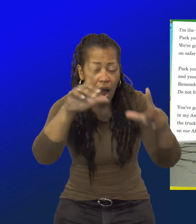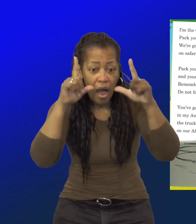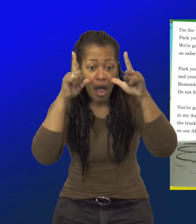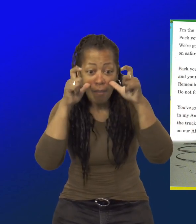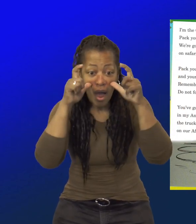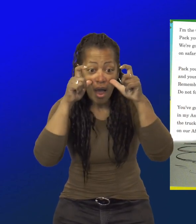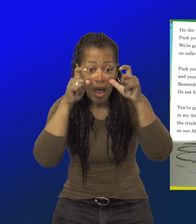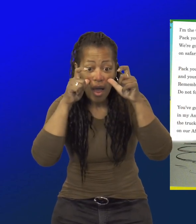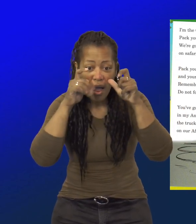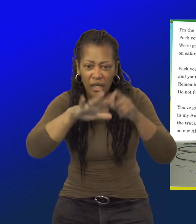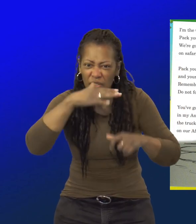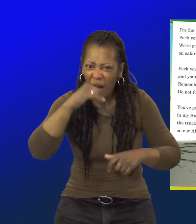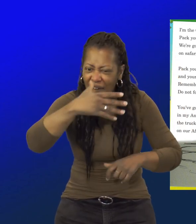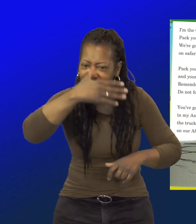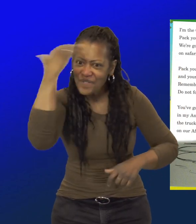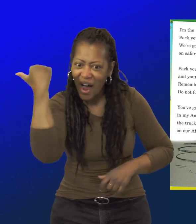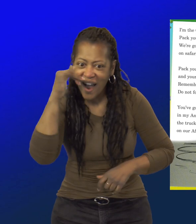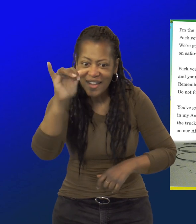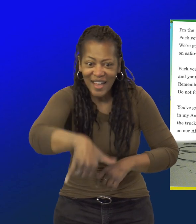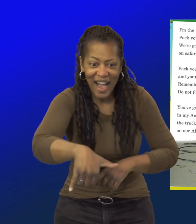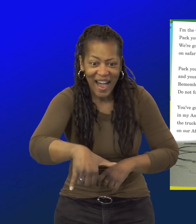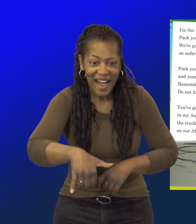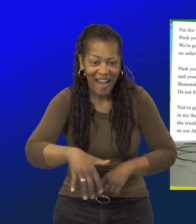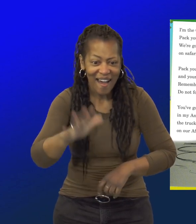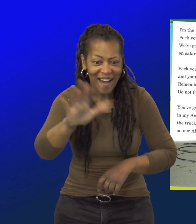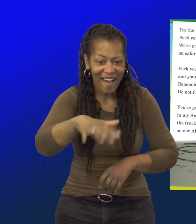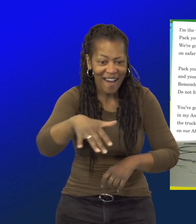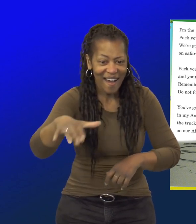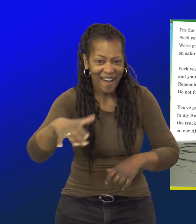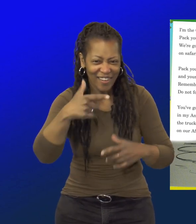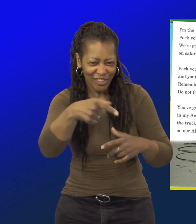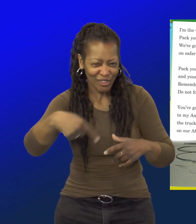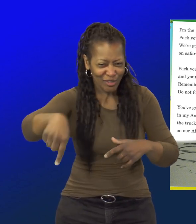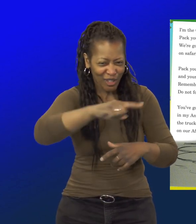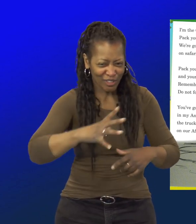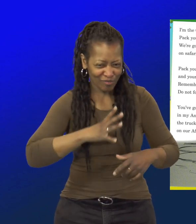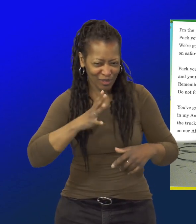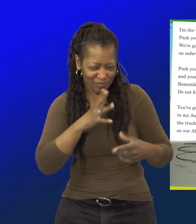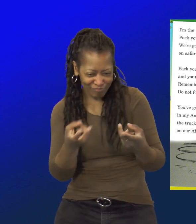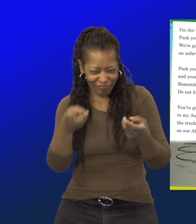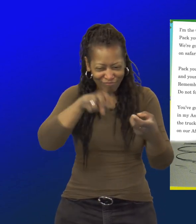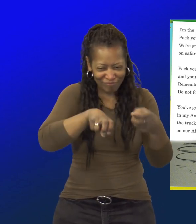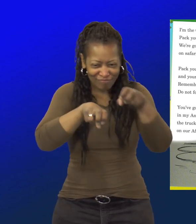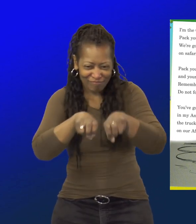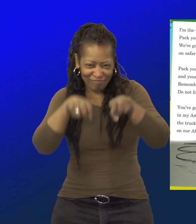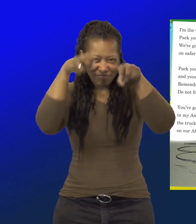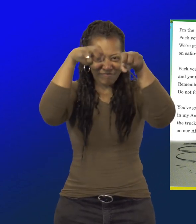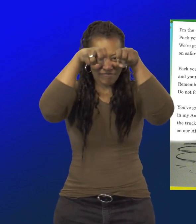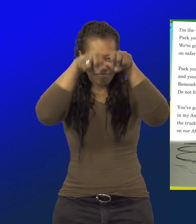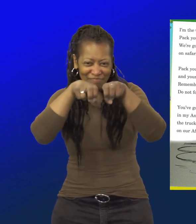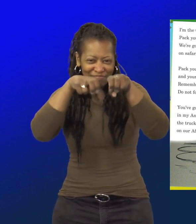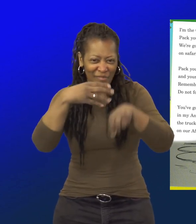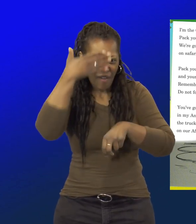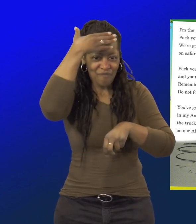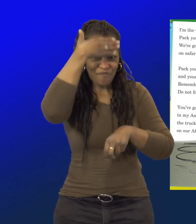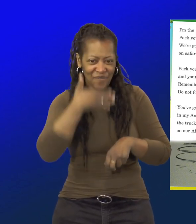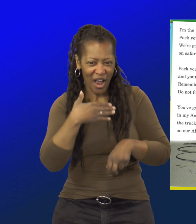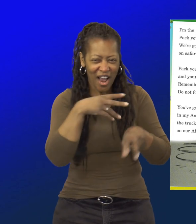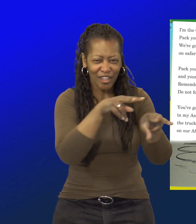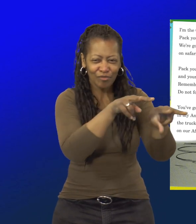remember your camera, do not forget that, you've got front row seats in my animal